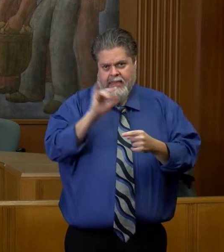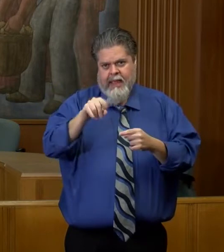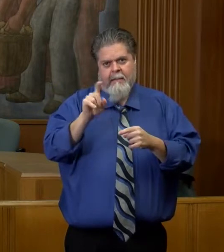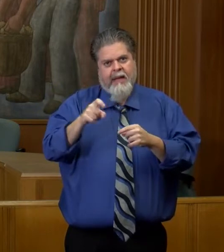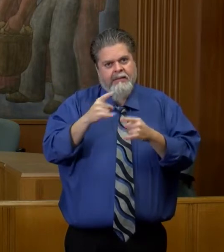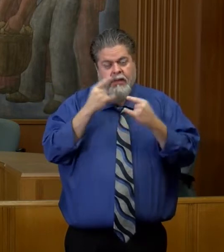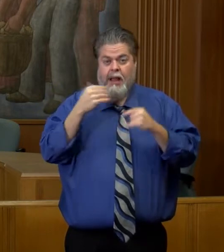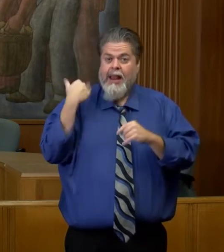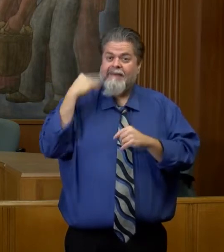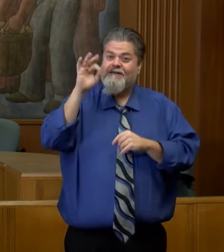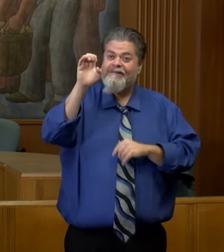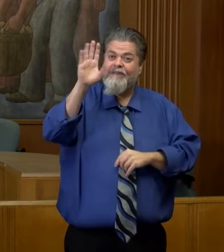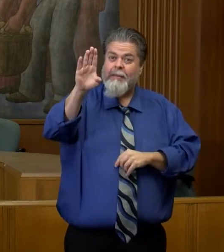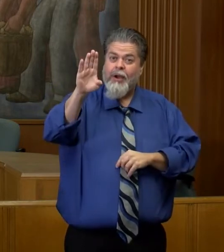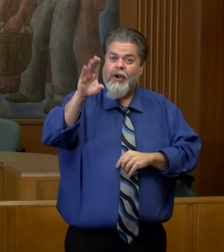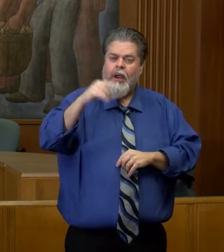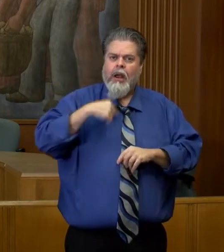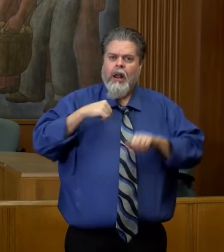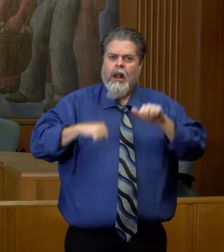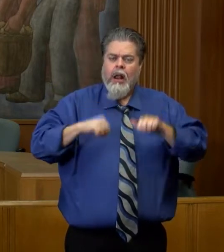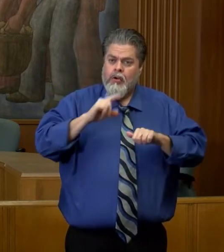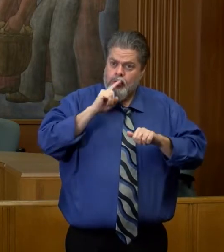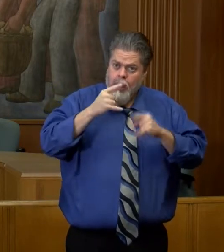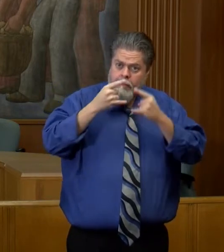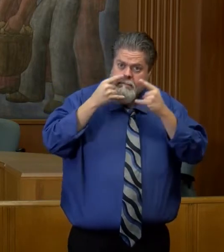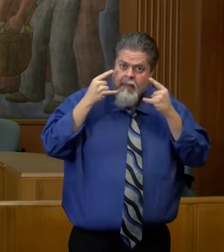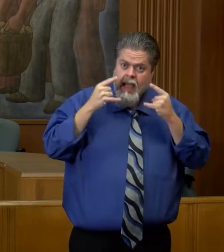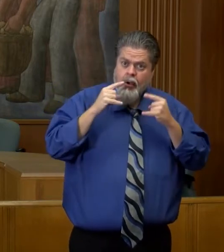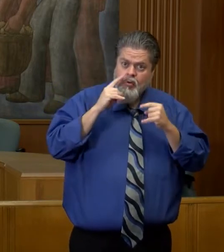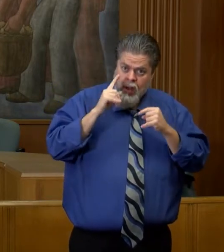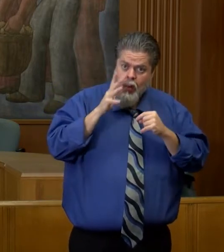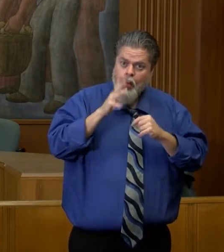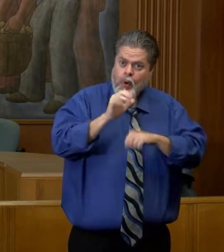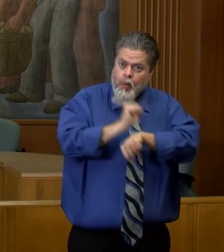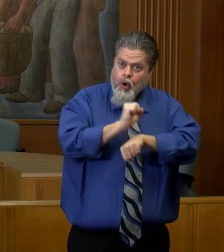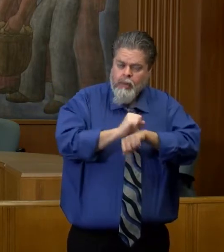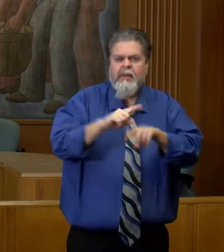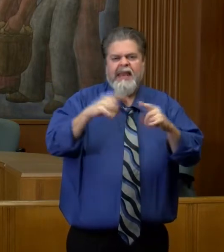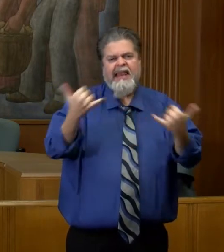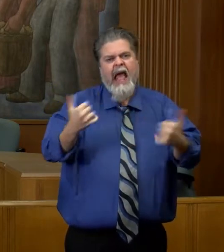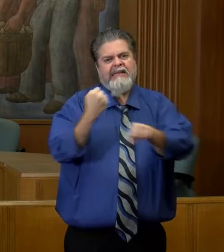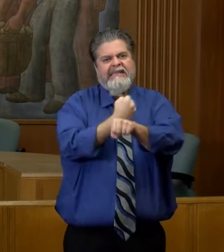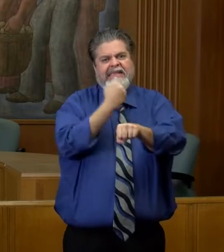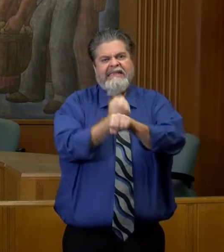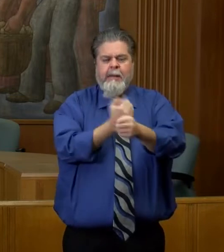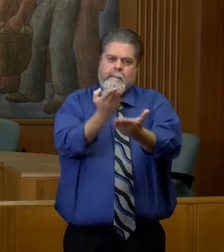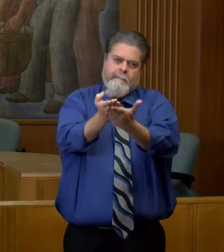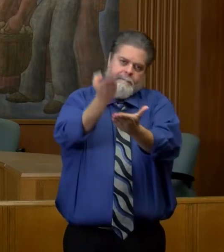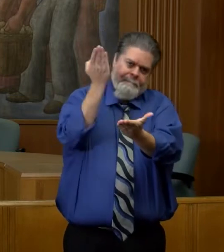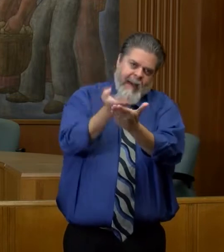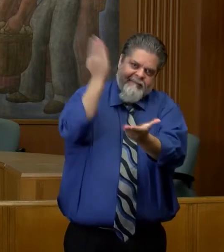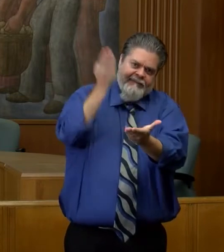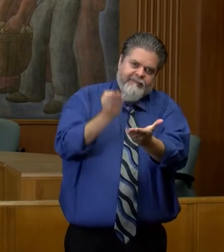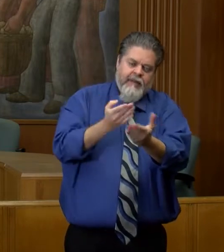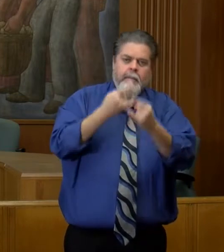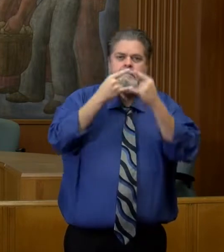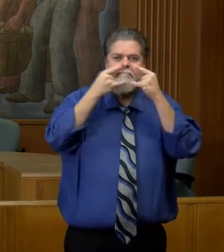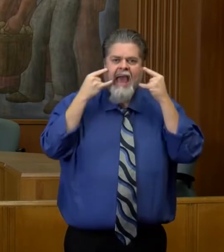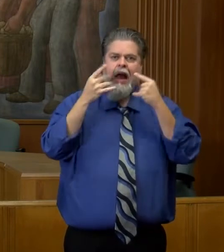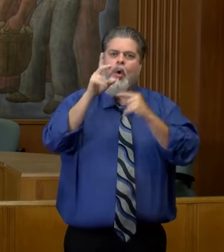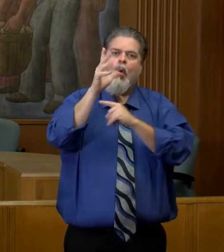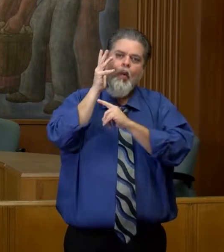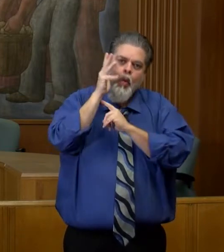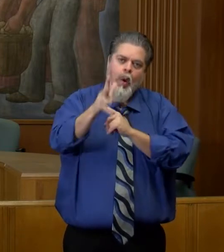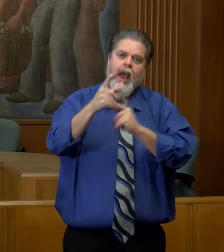You know, back in February, we didn't know whether masks work for COVID. Now we have solid data mask work, and they